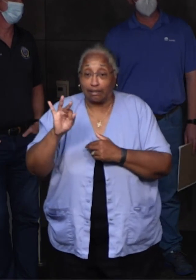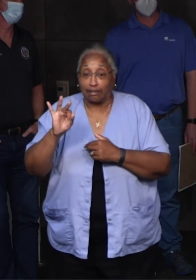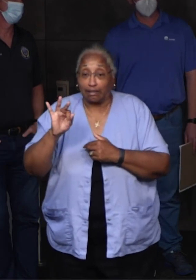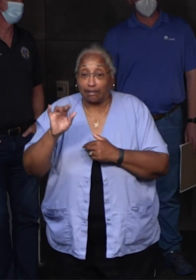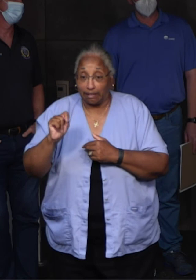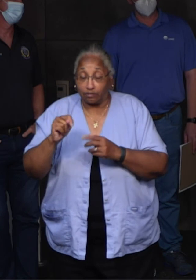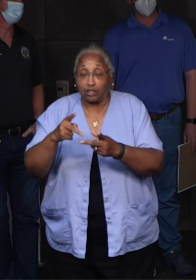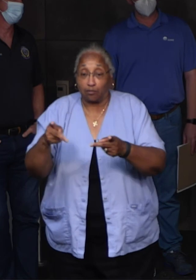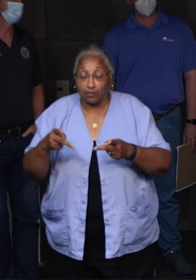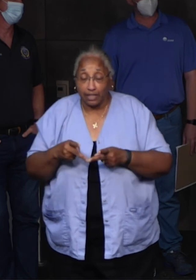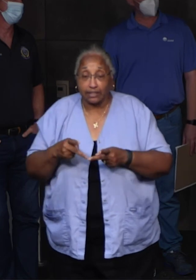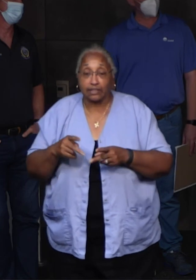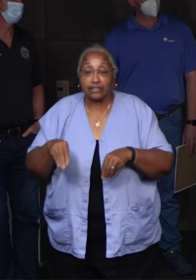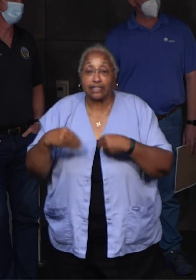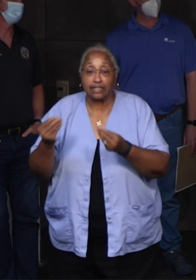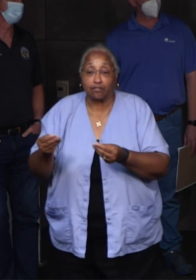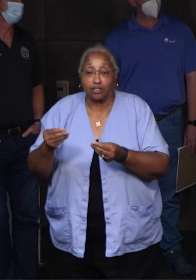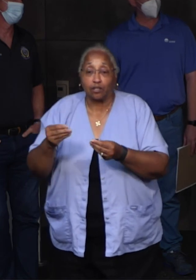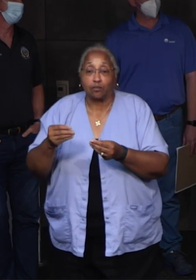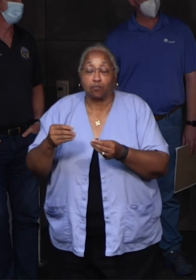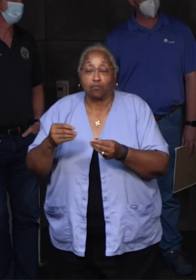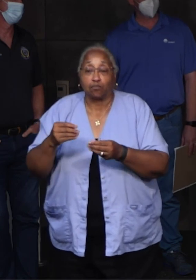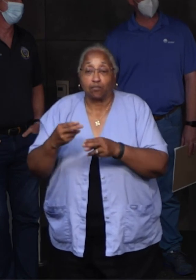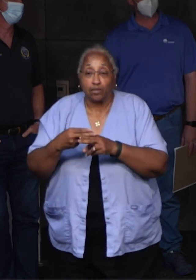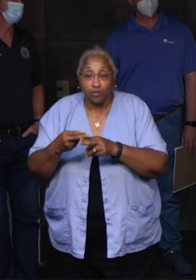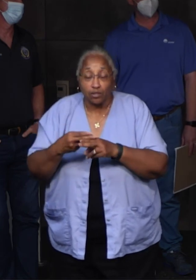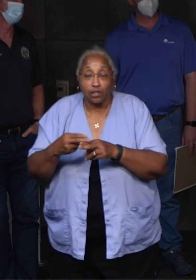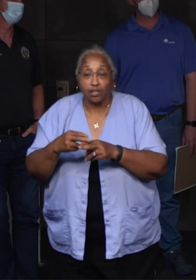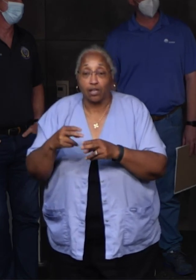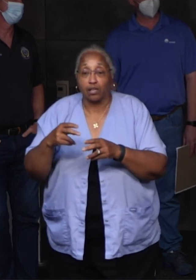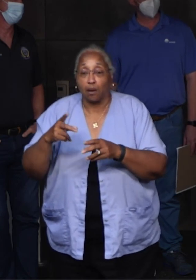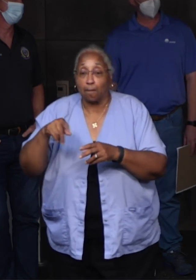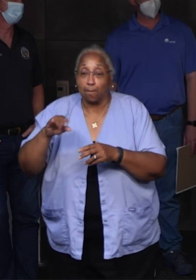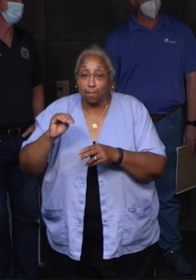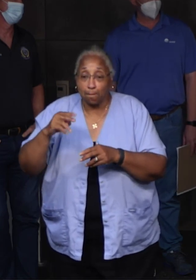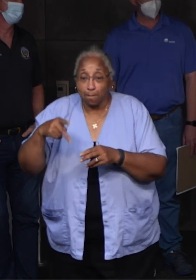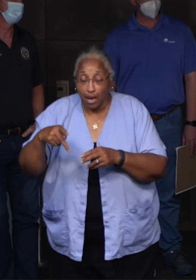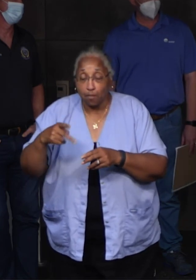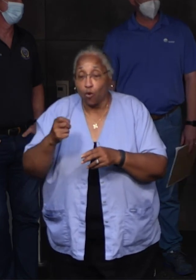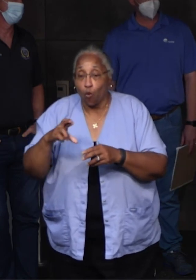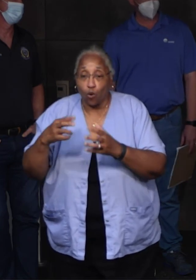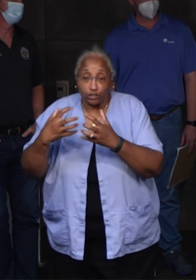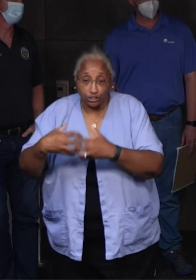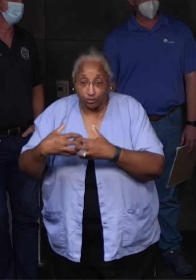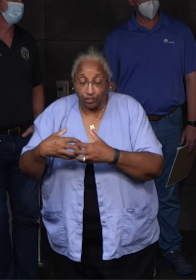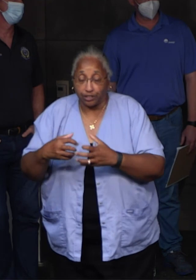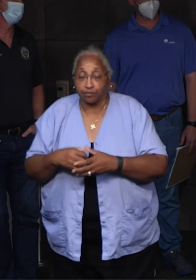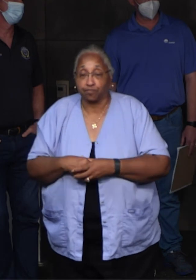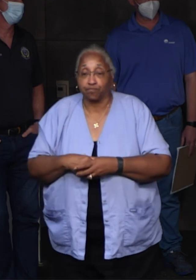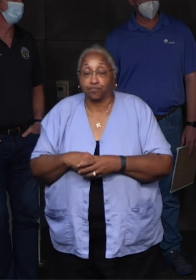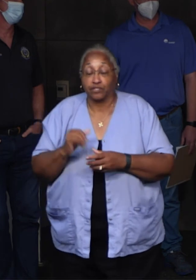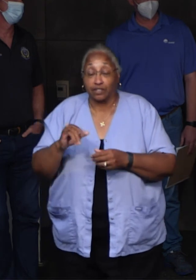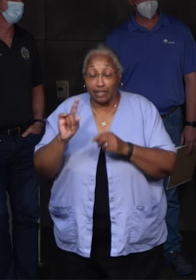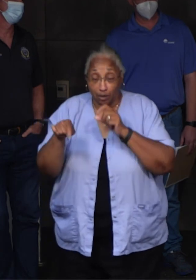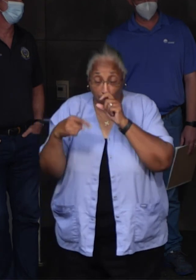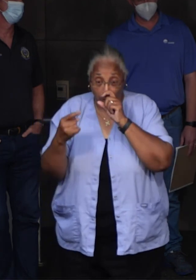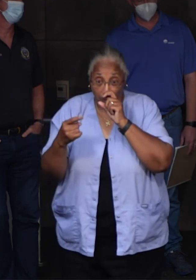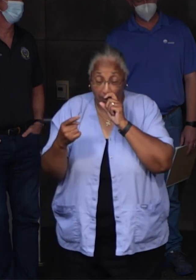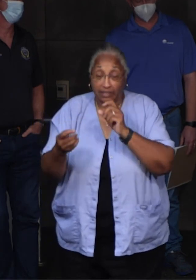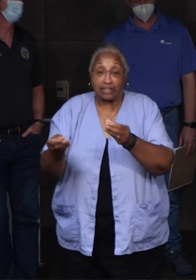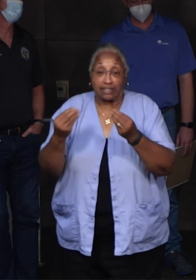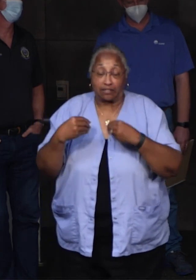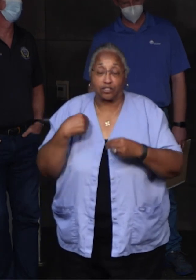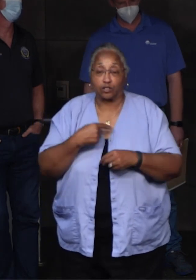with either portable pumps or portable generators that can run the existing pumps there. However, that only gives us